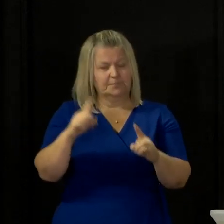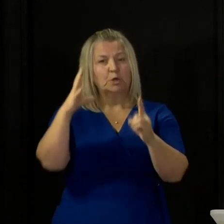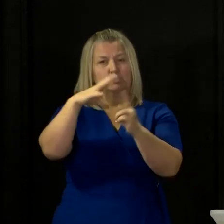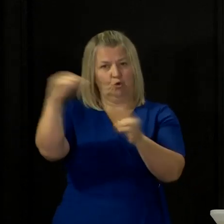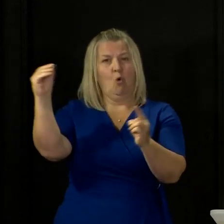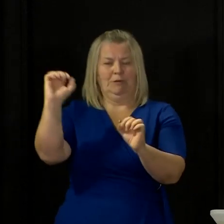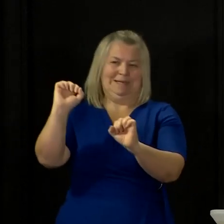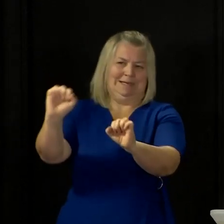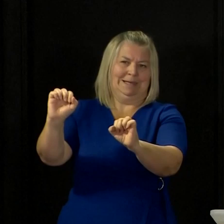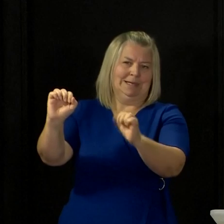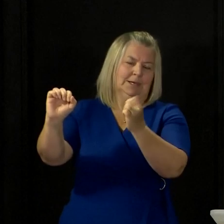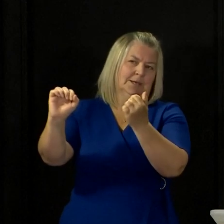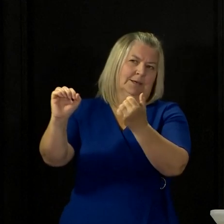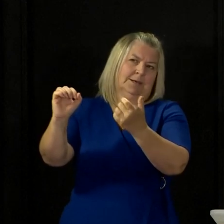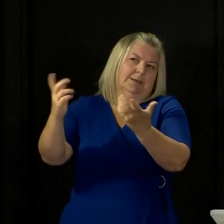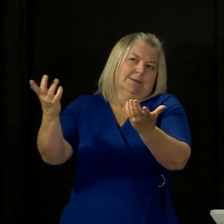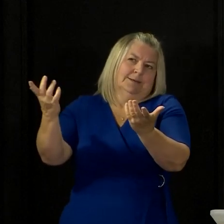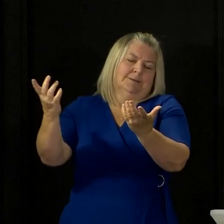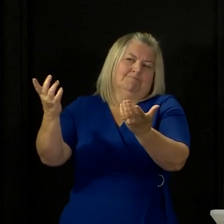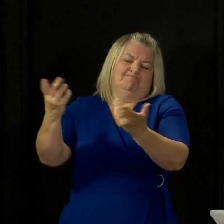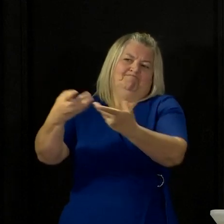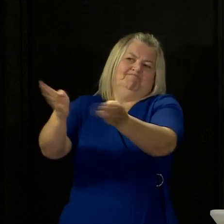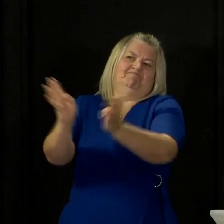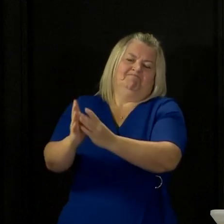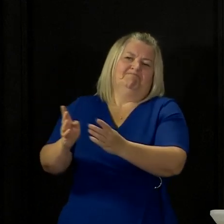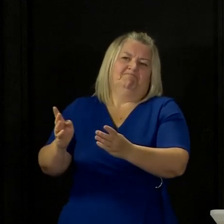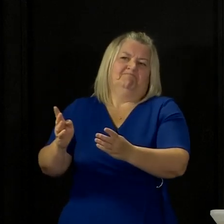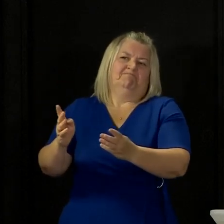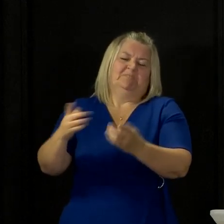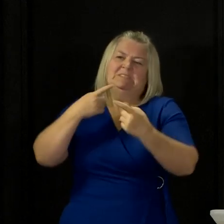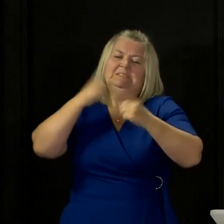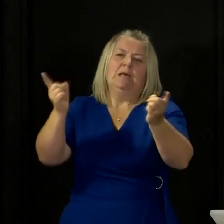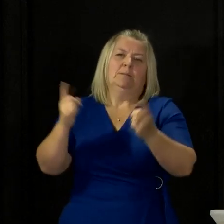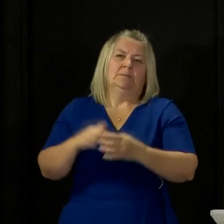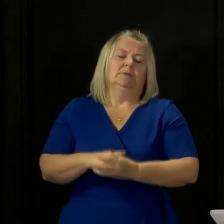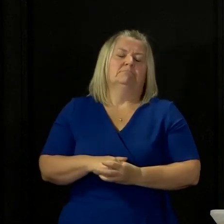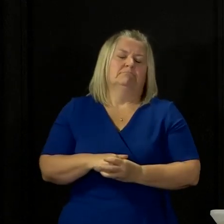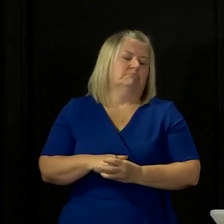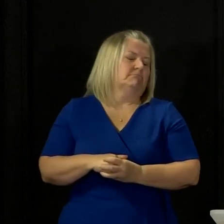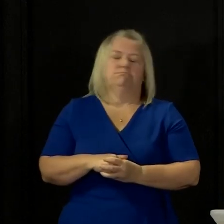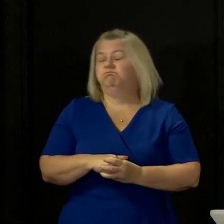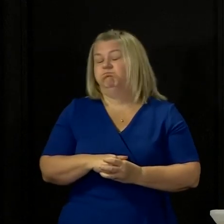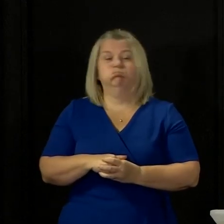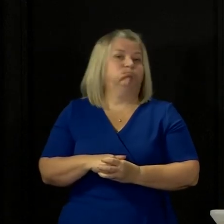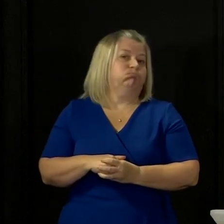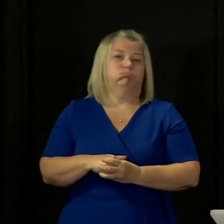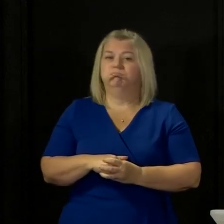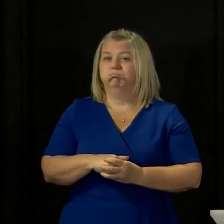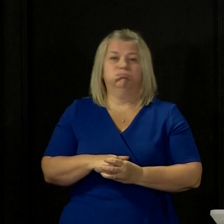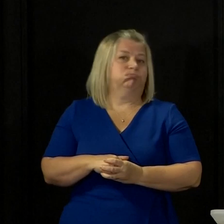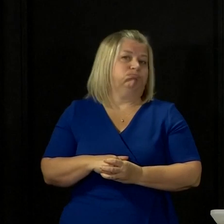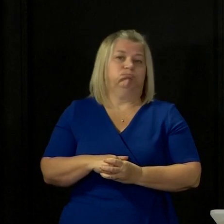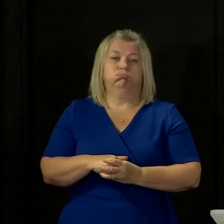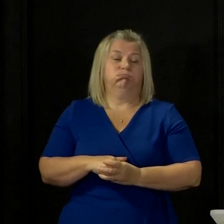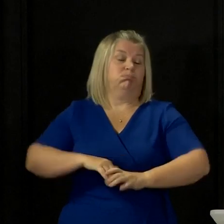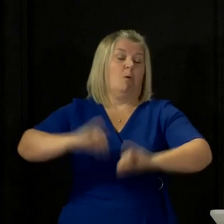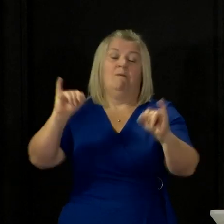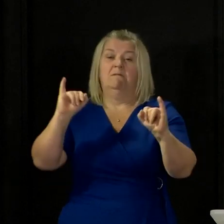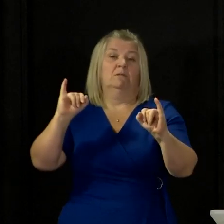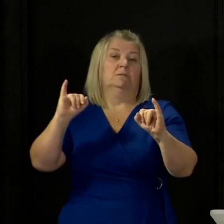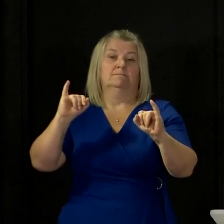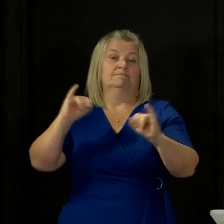this morning because I think the Scottish Tories' statement this morning is absolutely and utterly disgraceful.